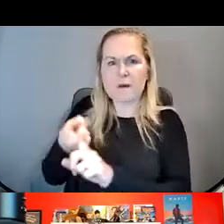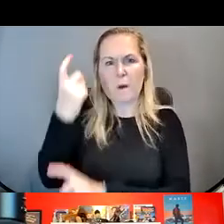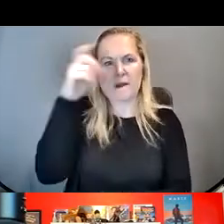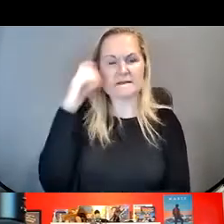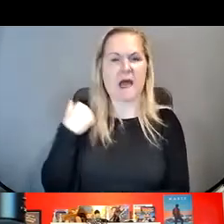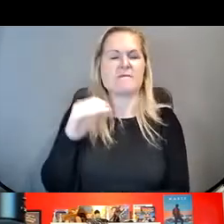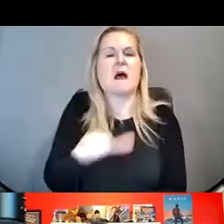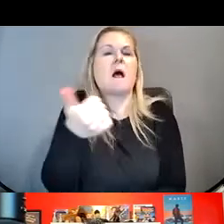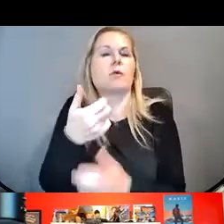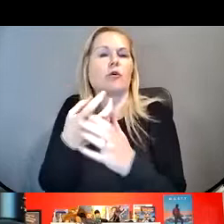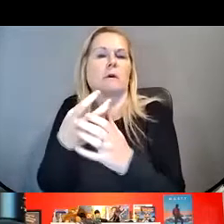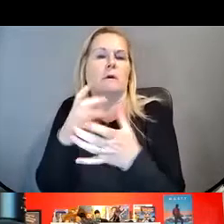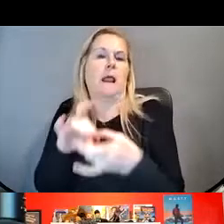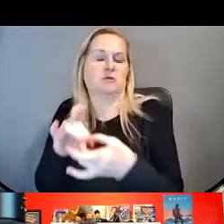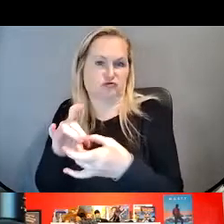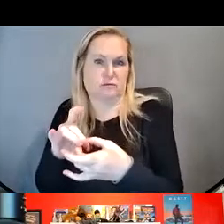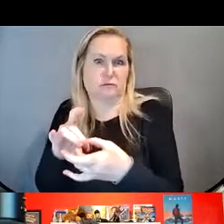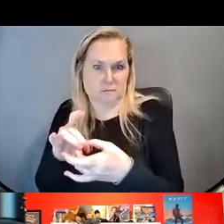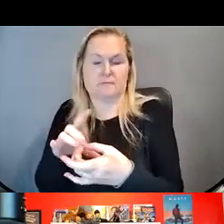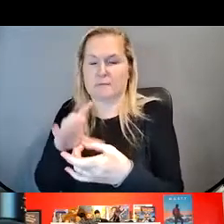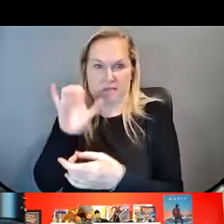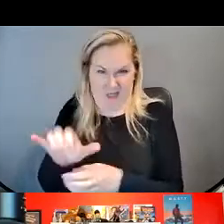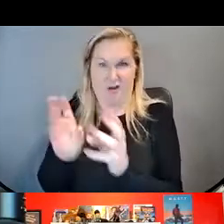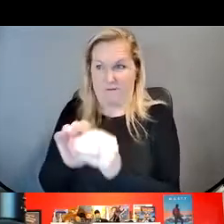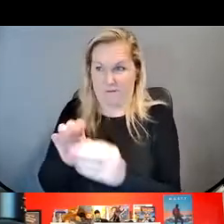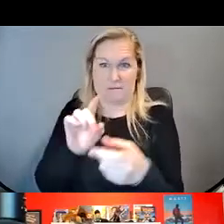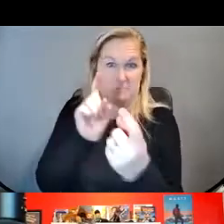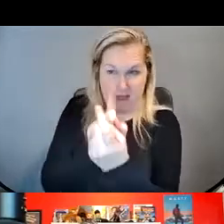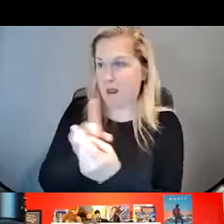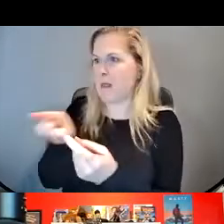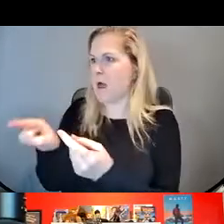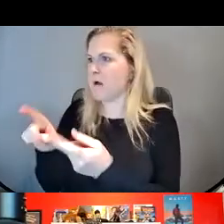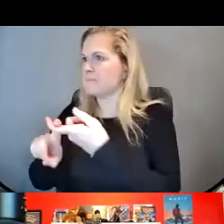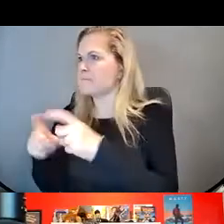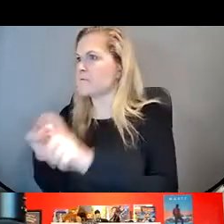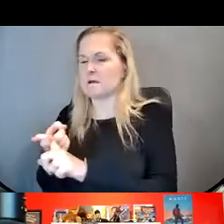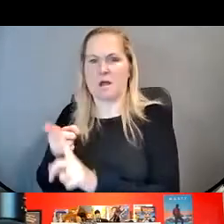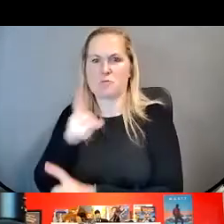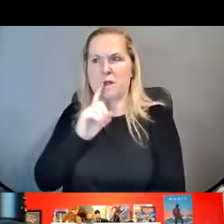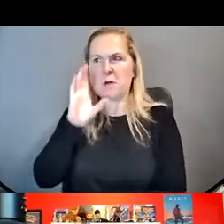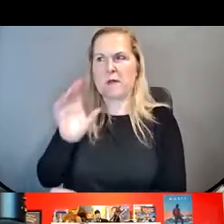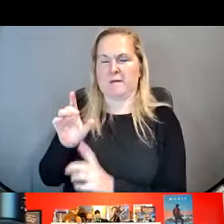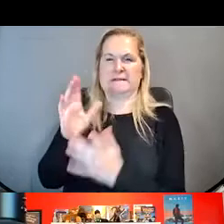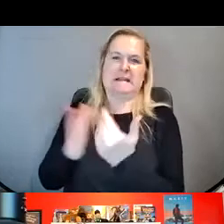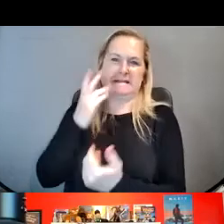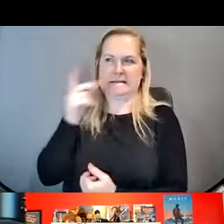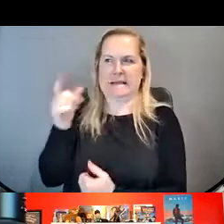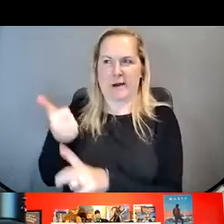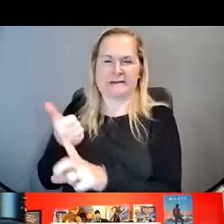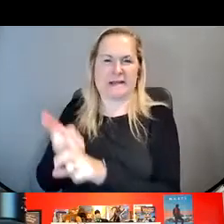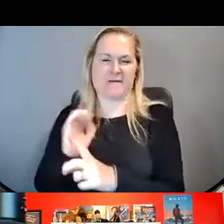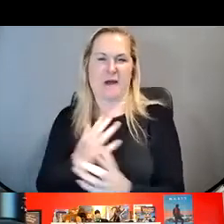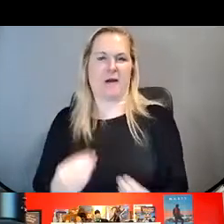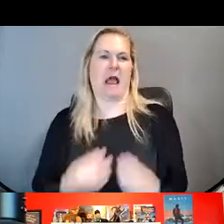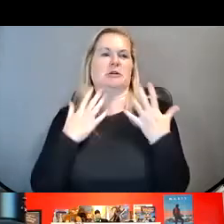who met me at that conference. And it was very easy for me to see that Emily could be our Energizer speaker. She has a breadth of experience